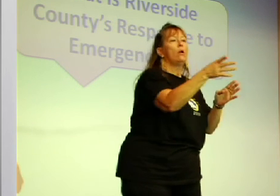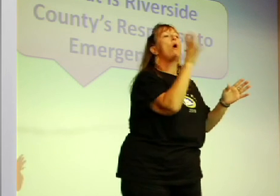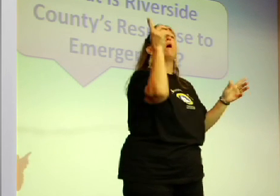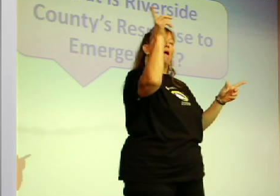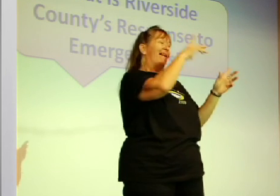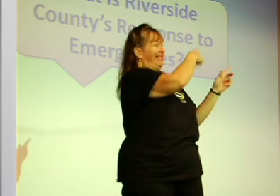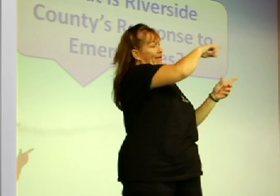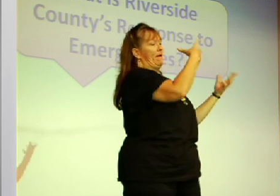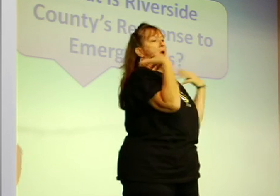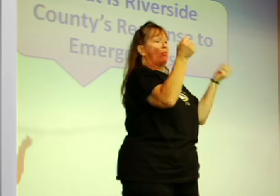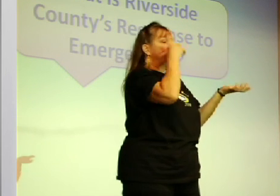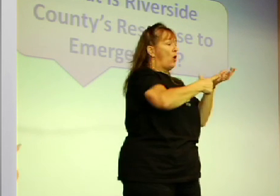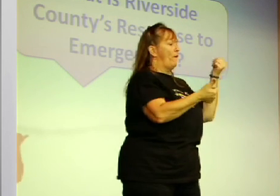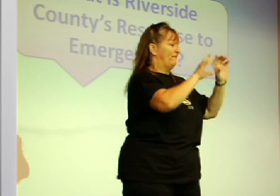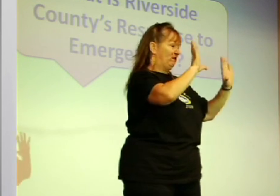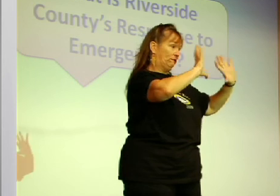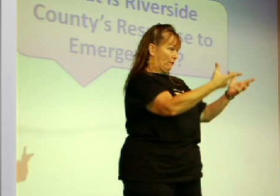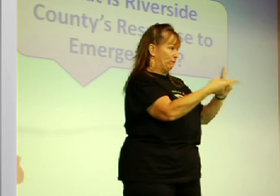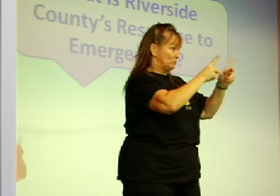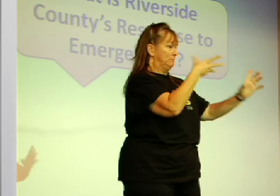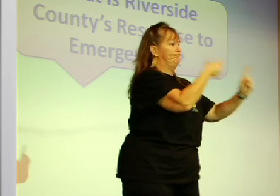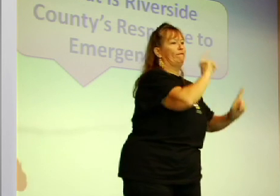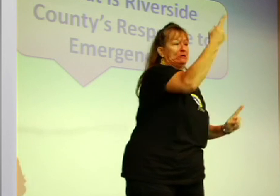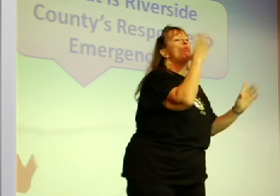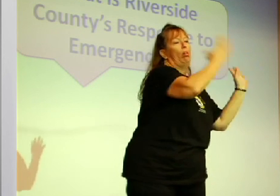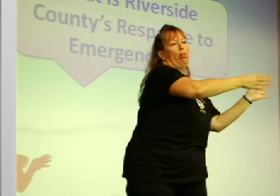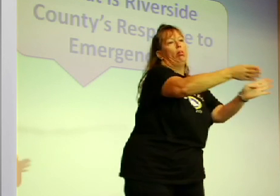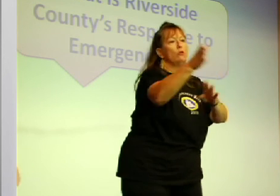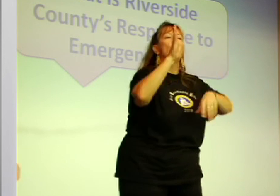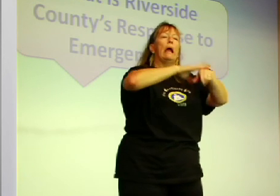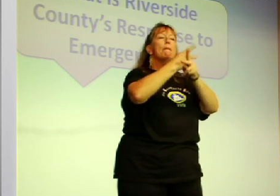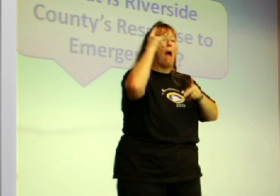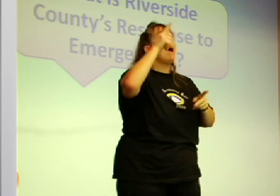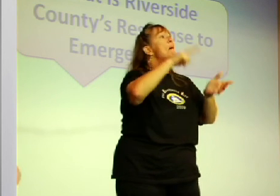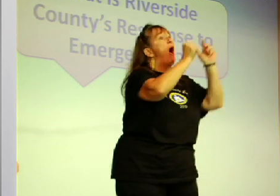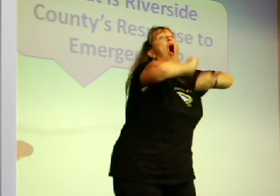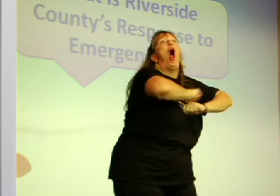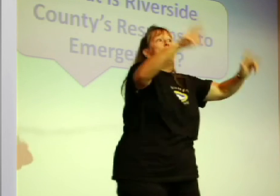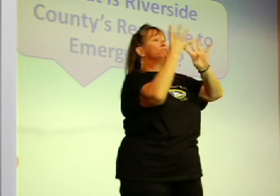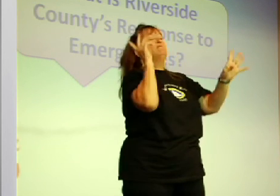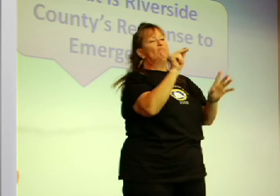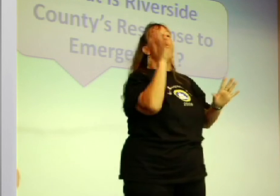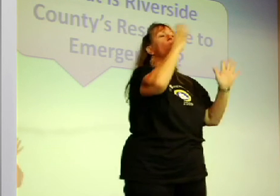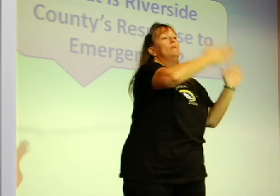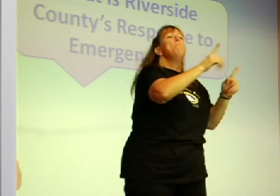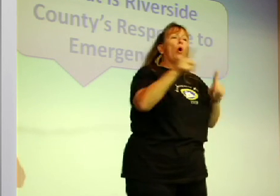will get it but in order the health department will decide who needs to be vaccinated first doesn't mean that everybody's